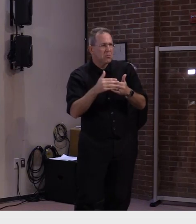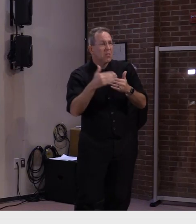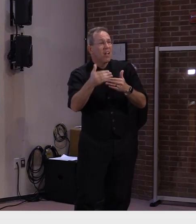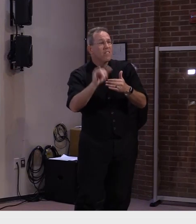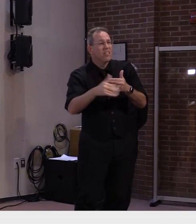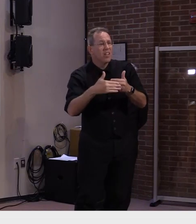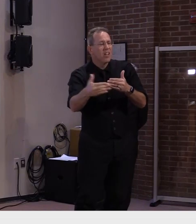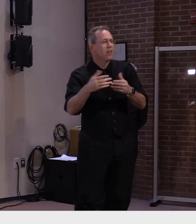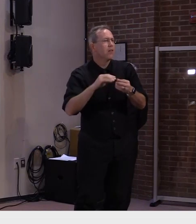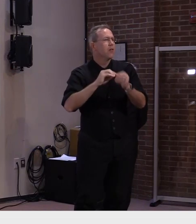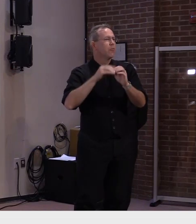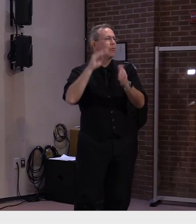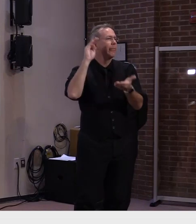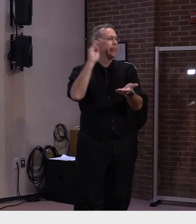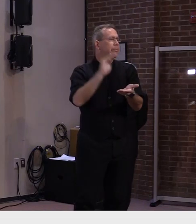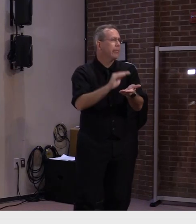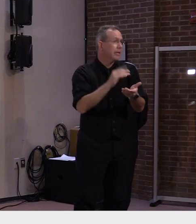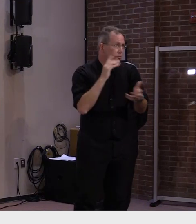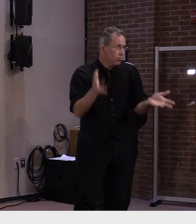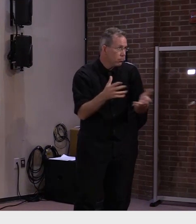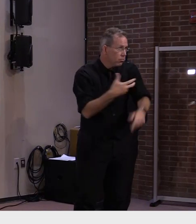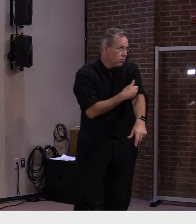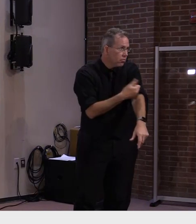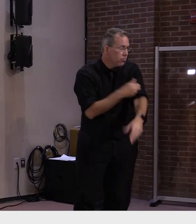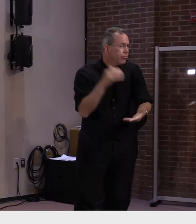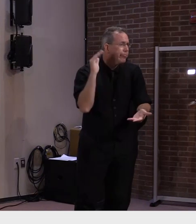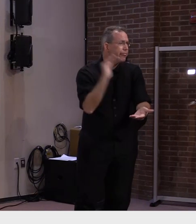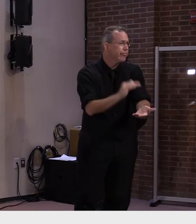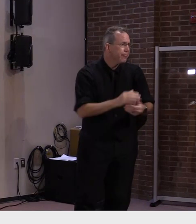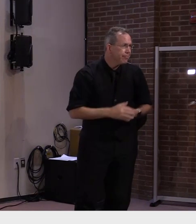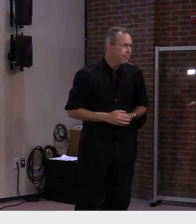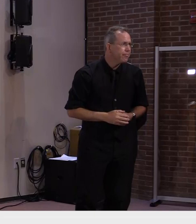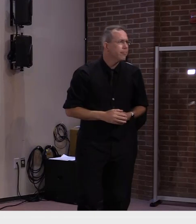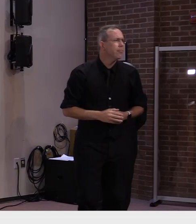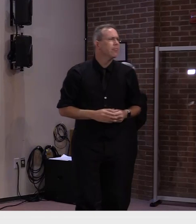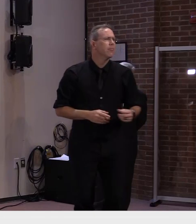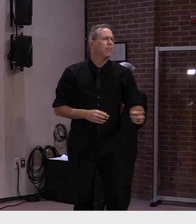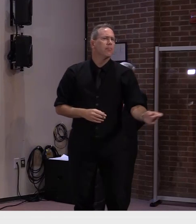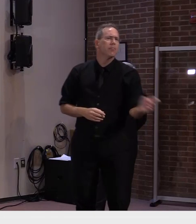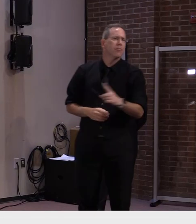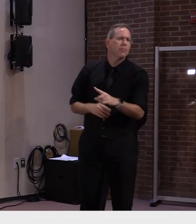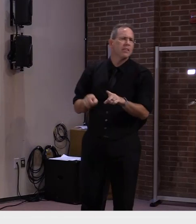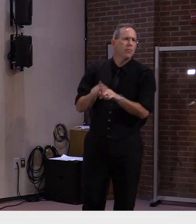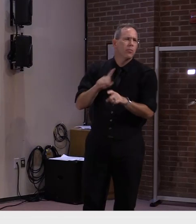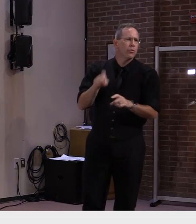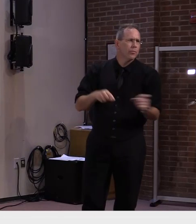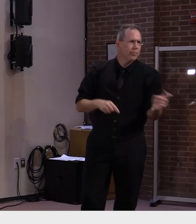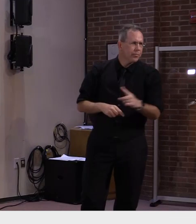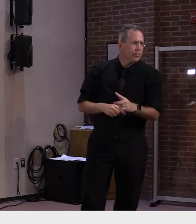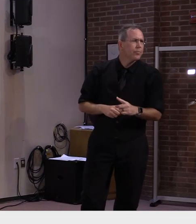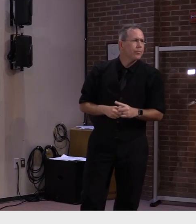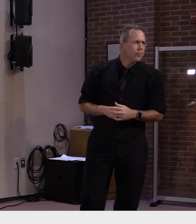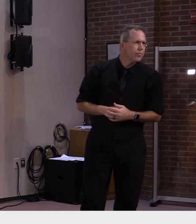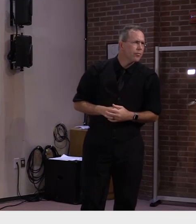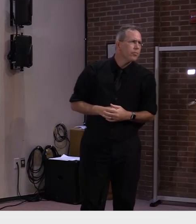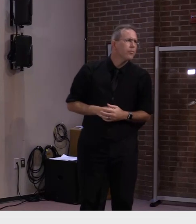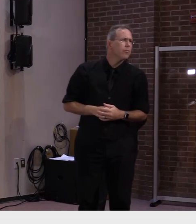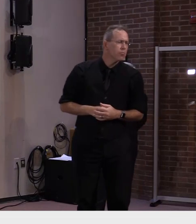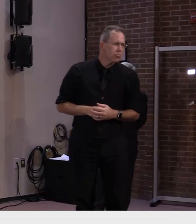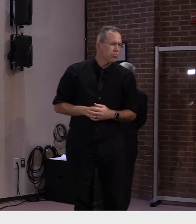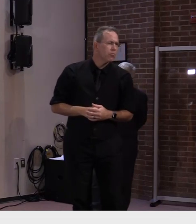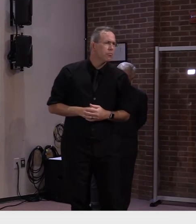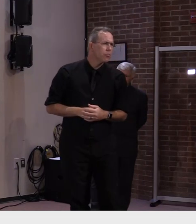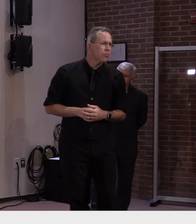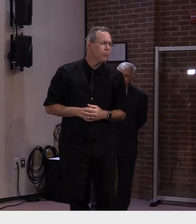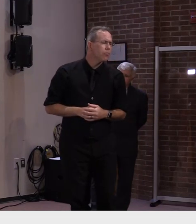Okay. Thank you. Staying on topic, but as a follow-up, I'm not sure whether this would be for Dr. Levine or perhaps